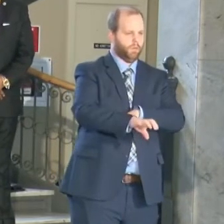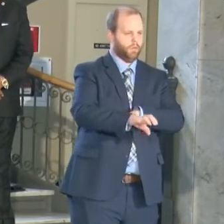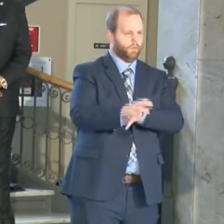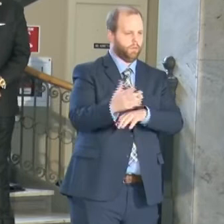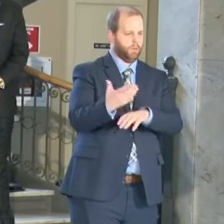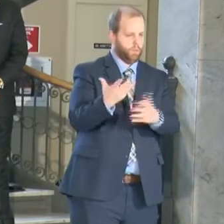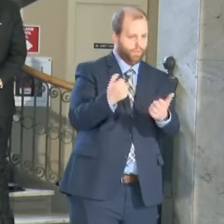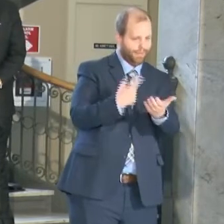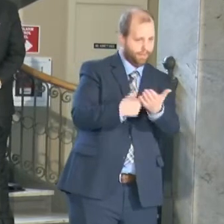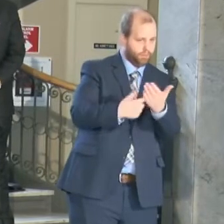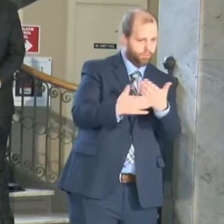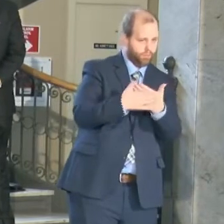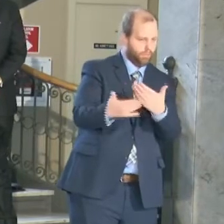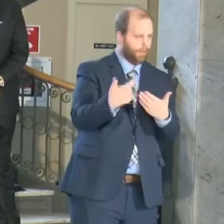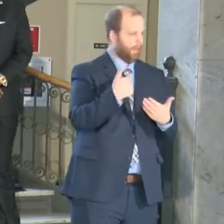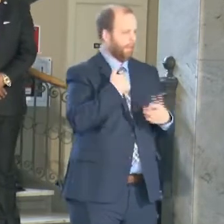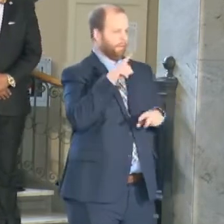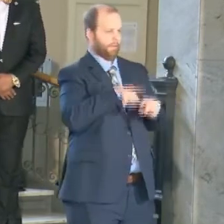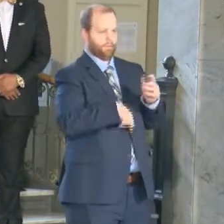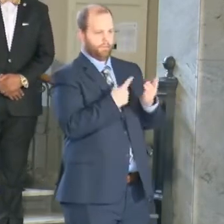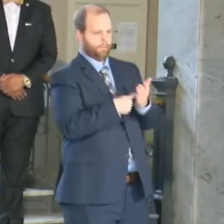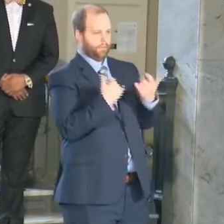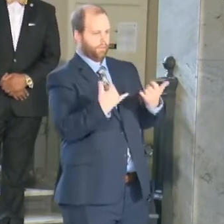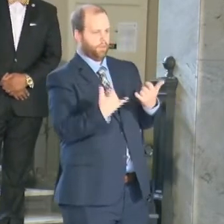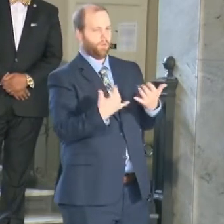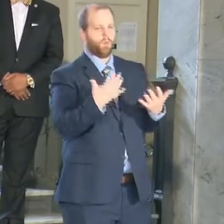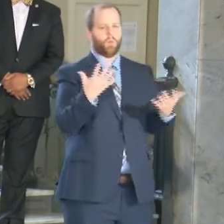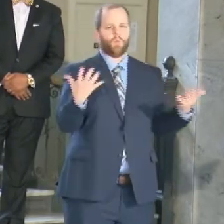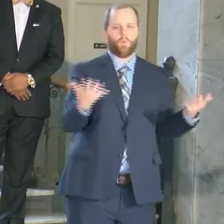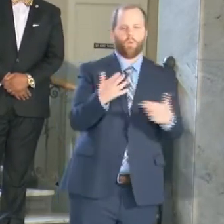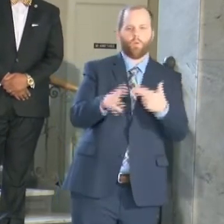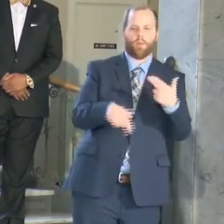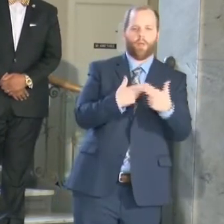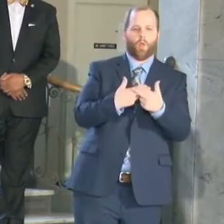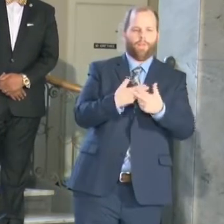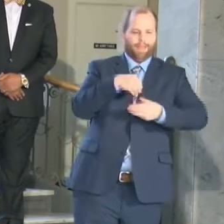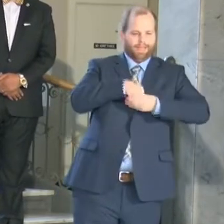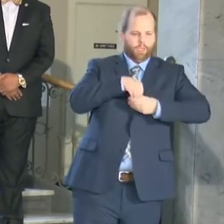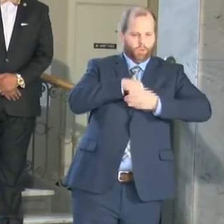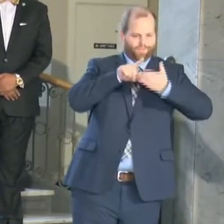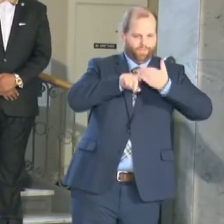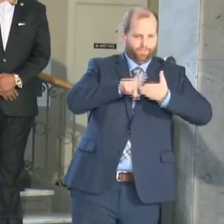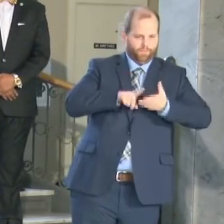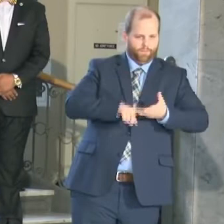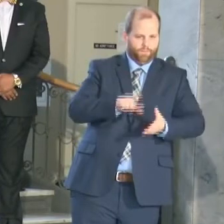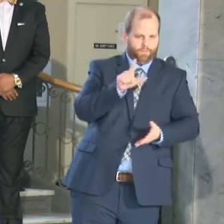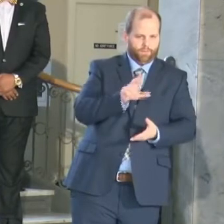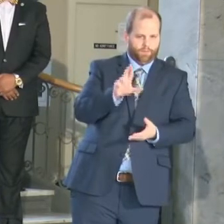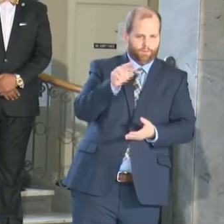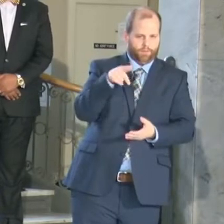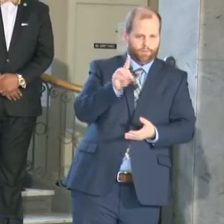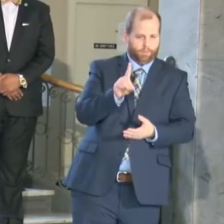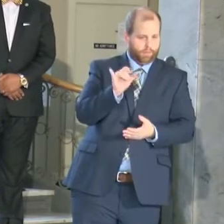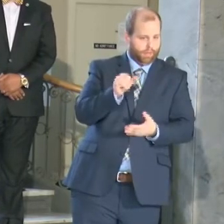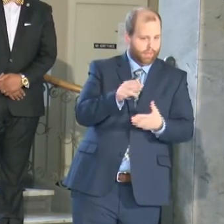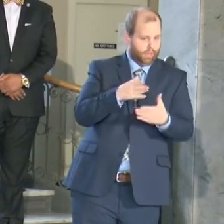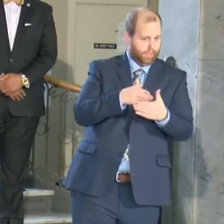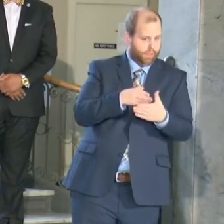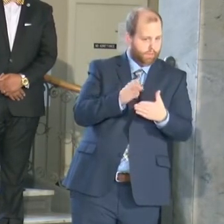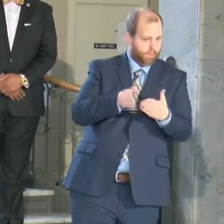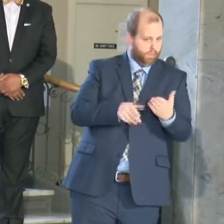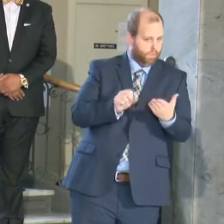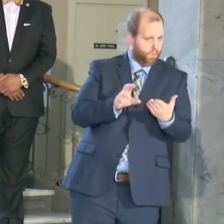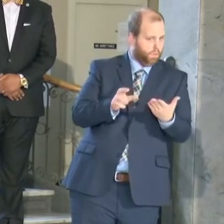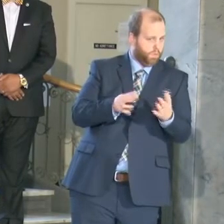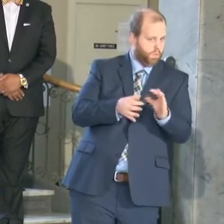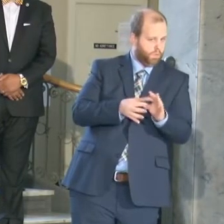we're not in liberty because